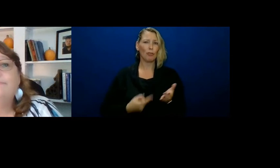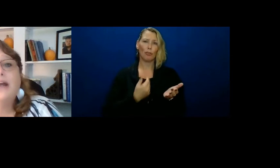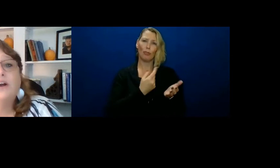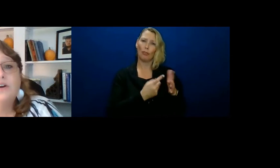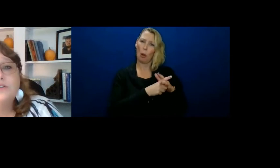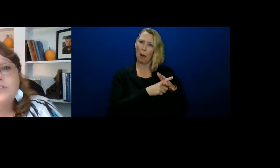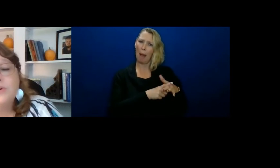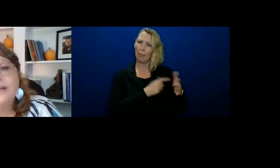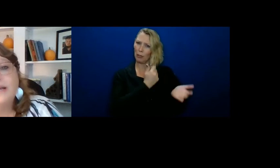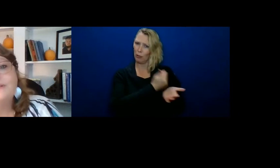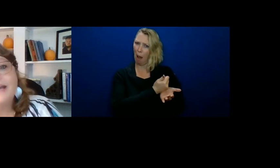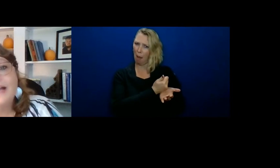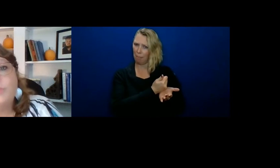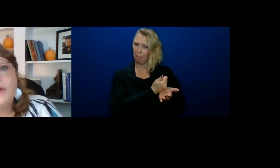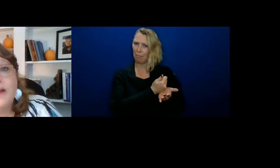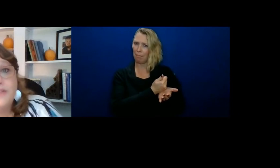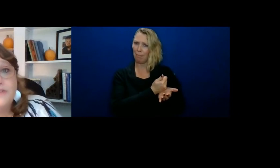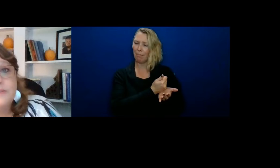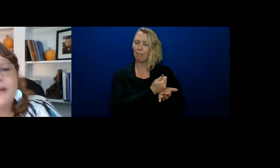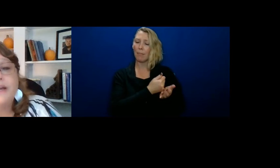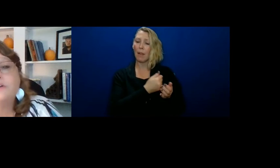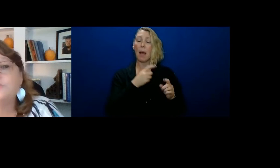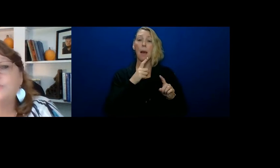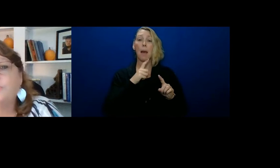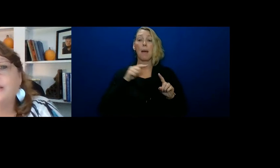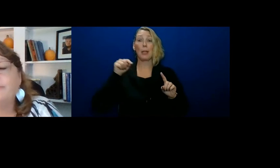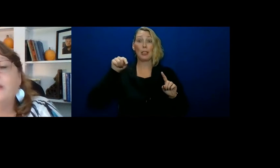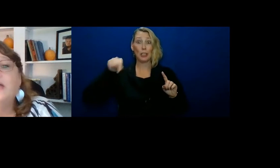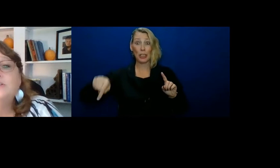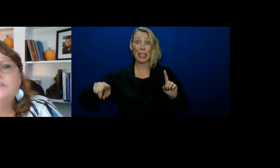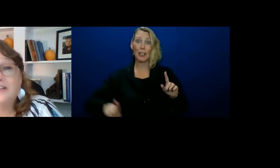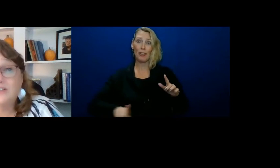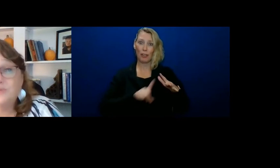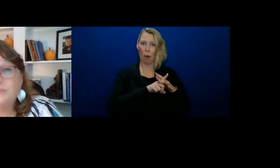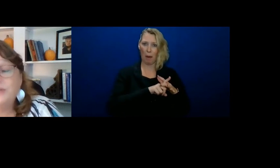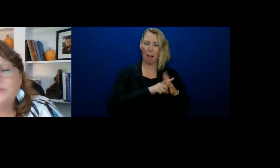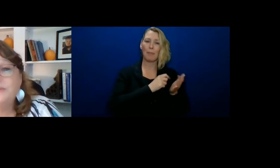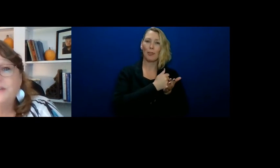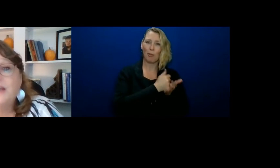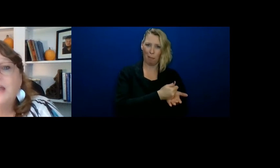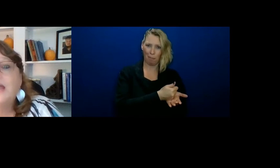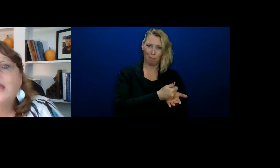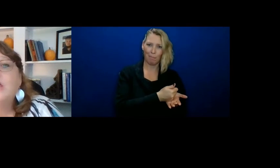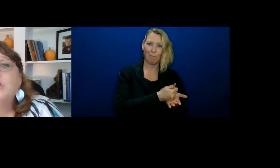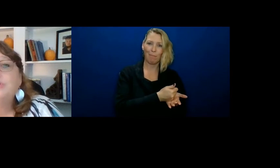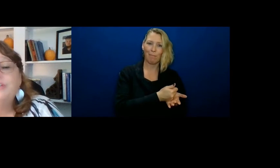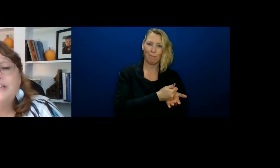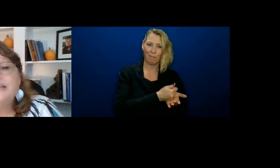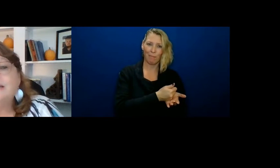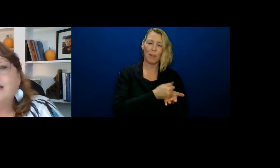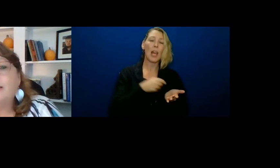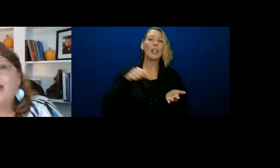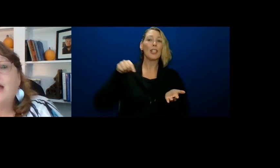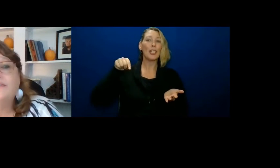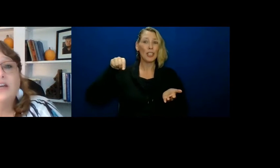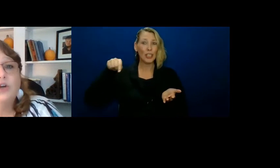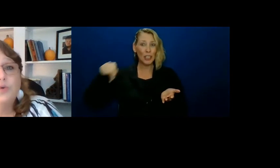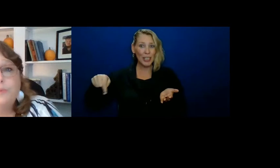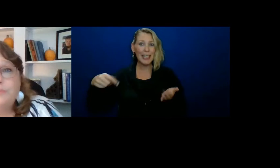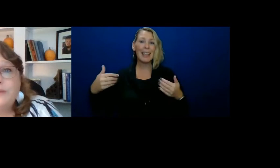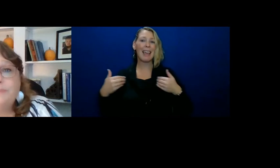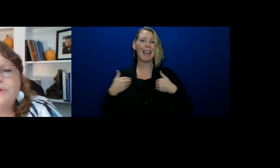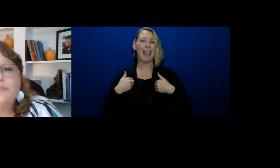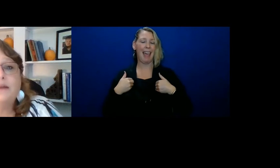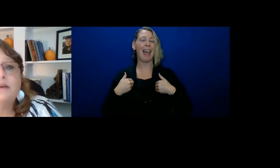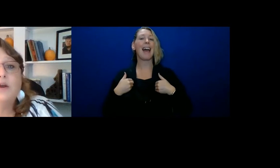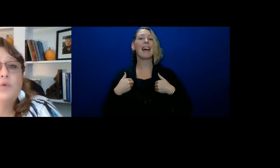And by her showing up to help others, by her showing up to contribute, she ended up having a